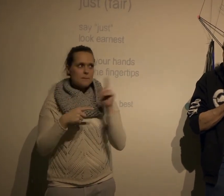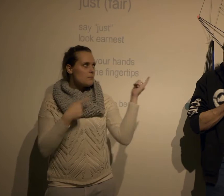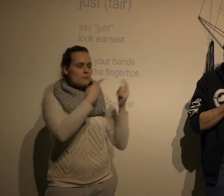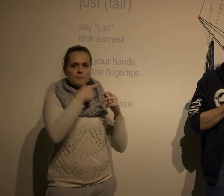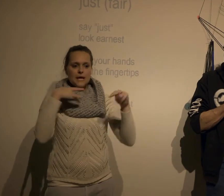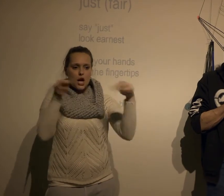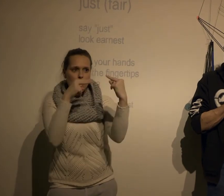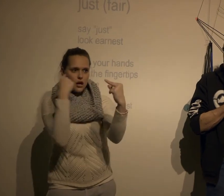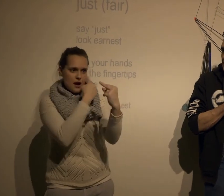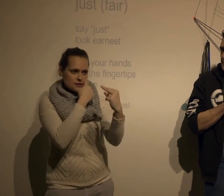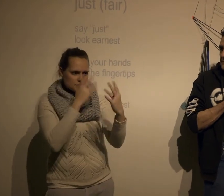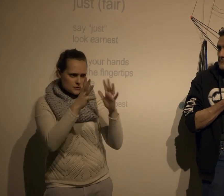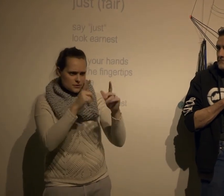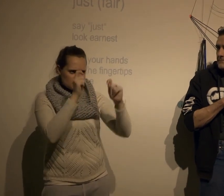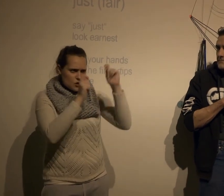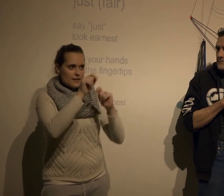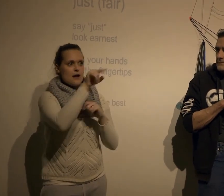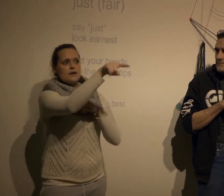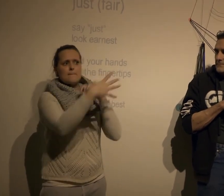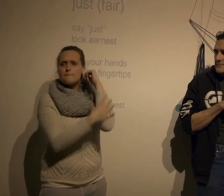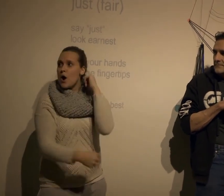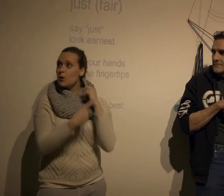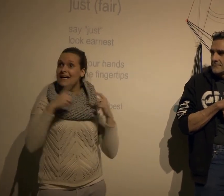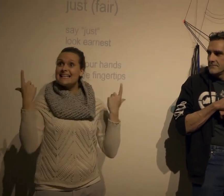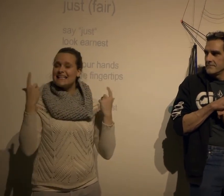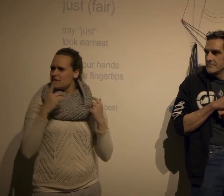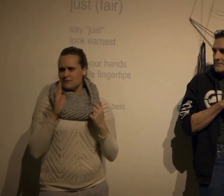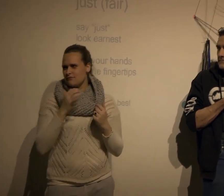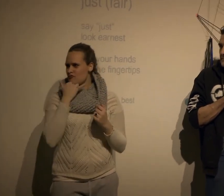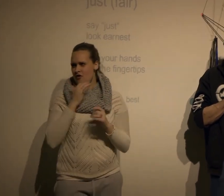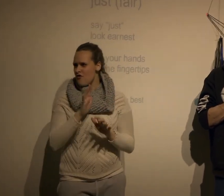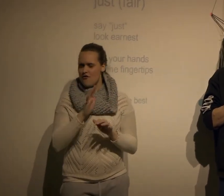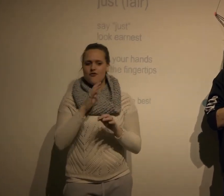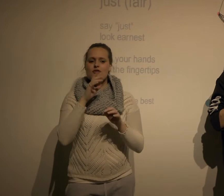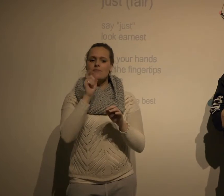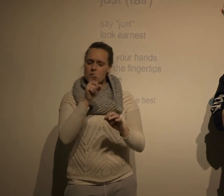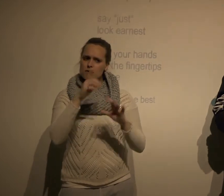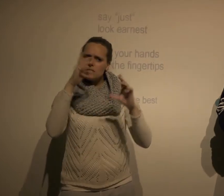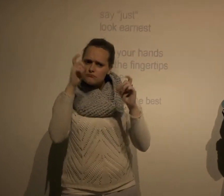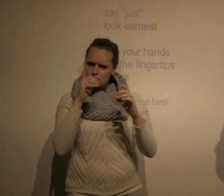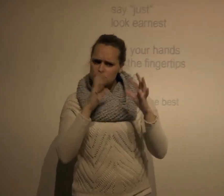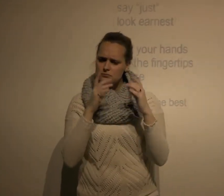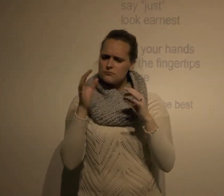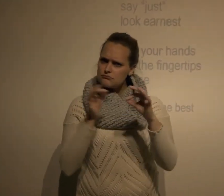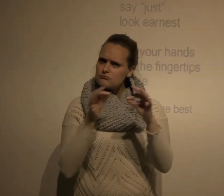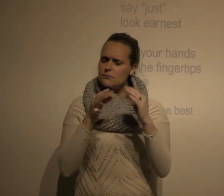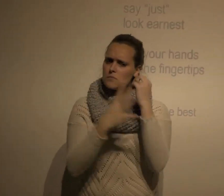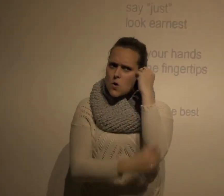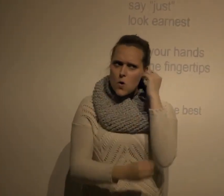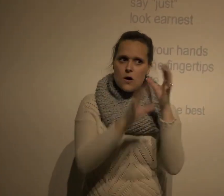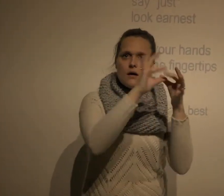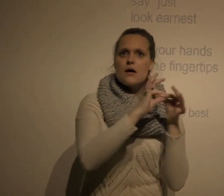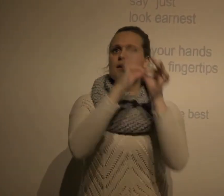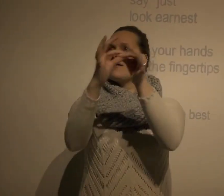we incorporated some deaf culture into the performance that you may not have noticed but the eye contact is so